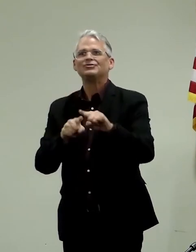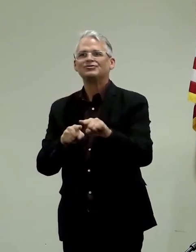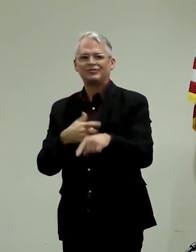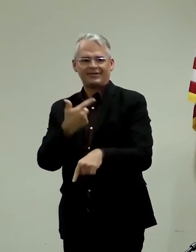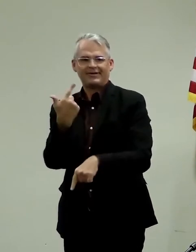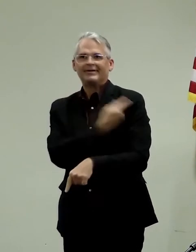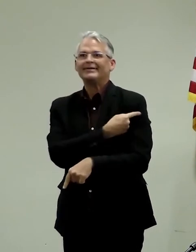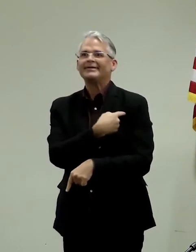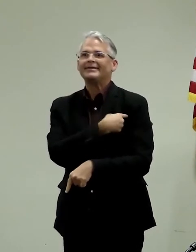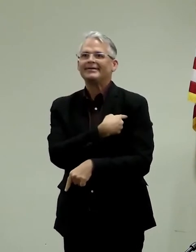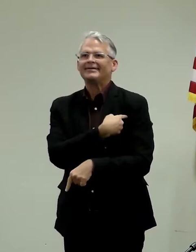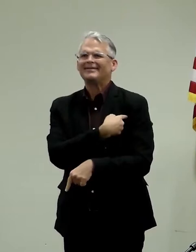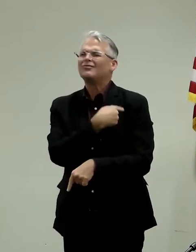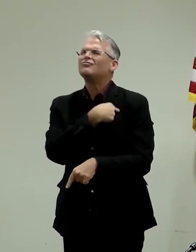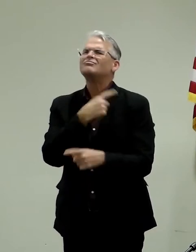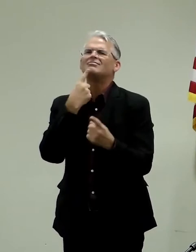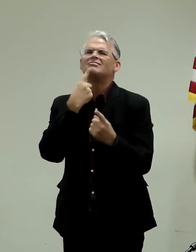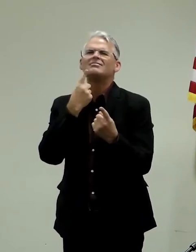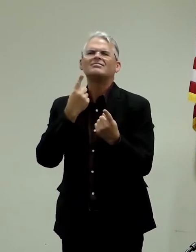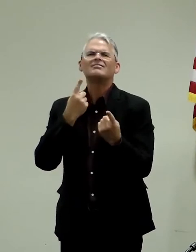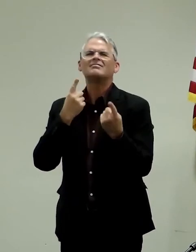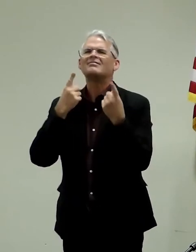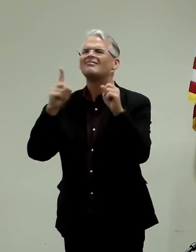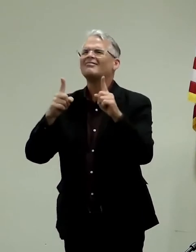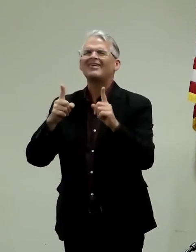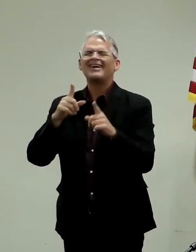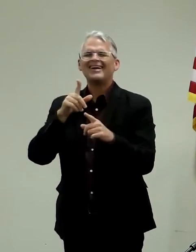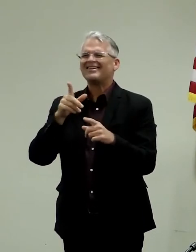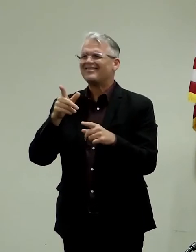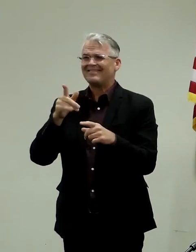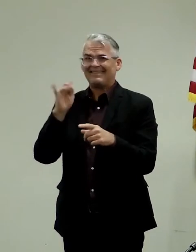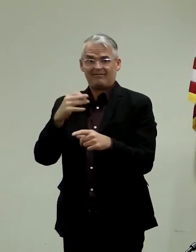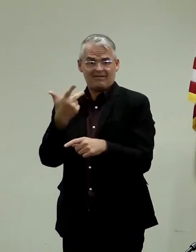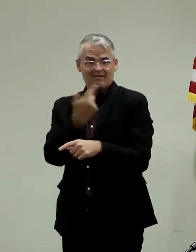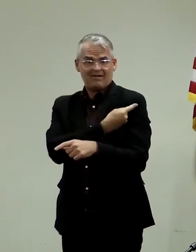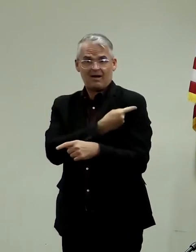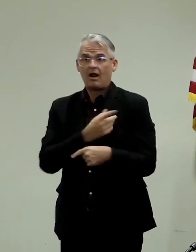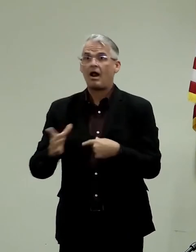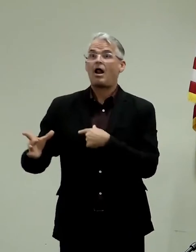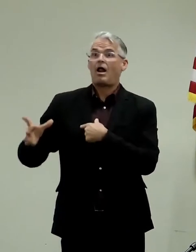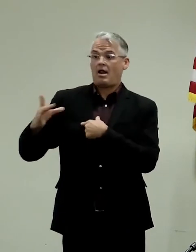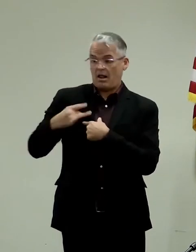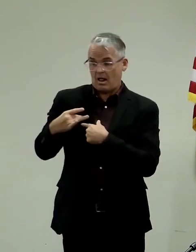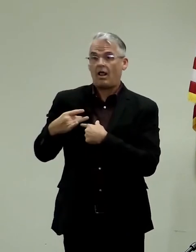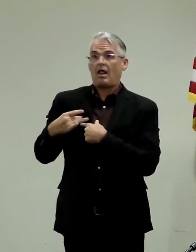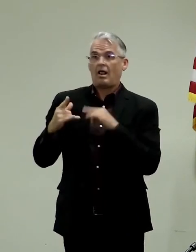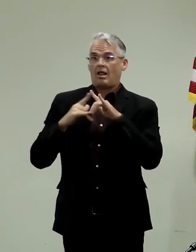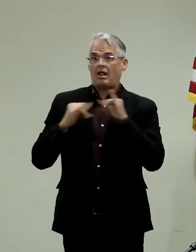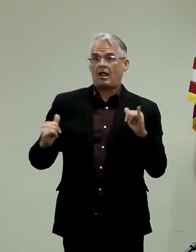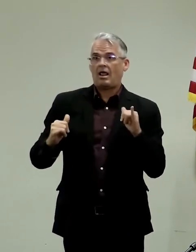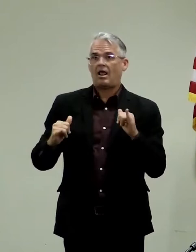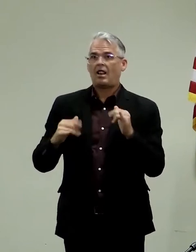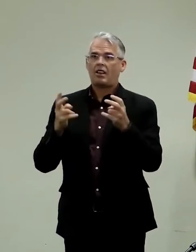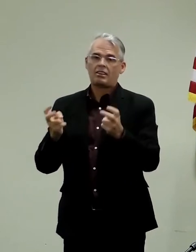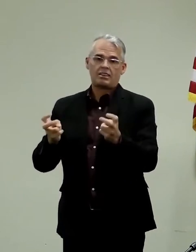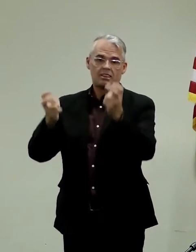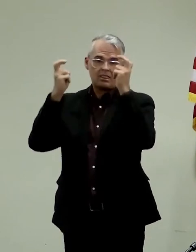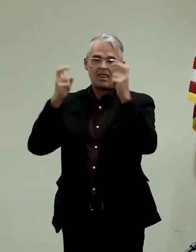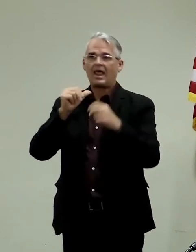effective at preventing severe illness, hospitalizations, and death from COVID-19.